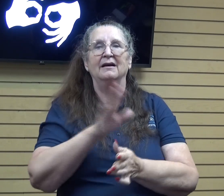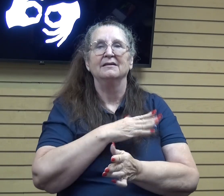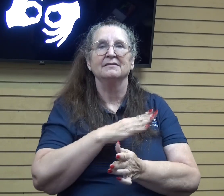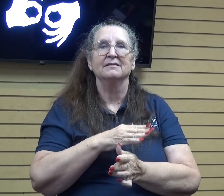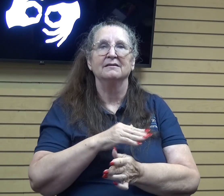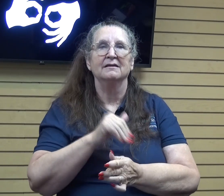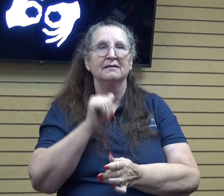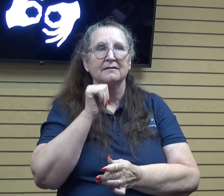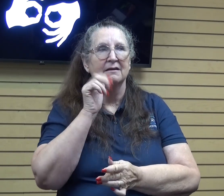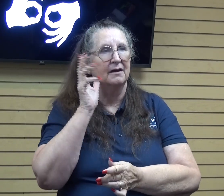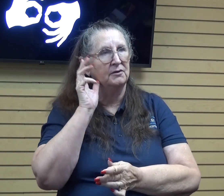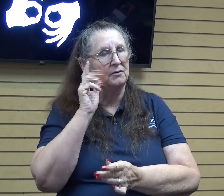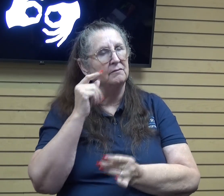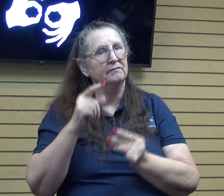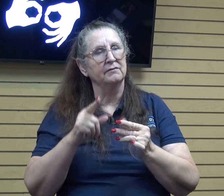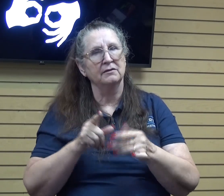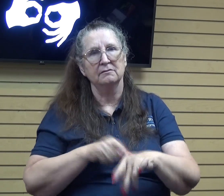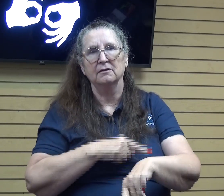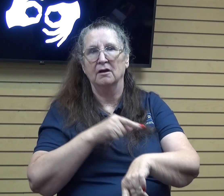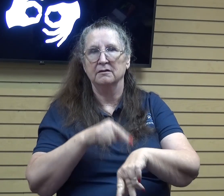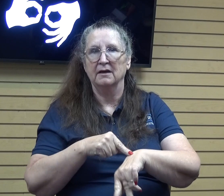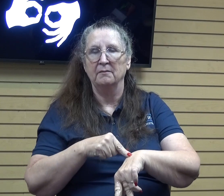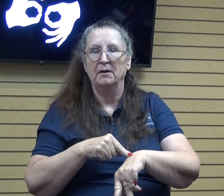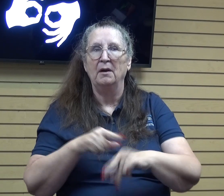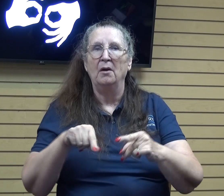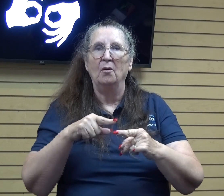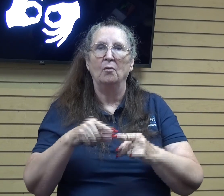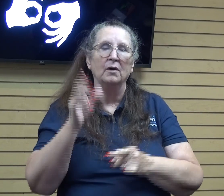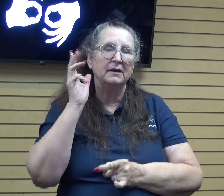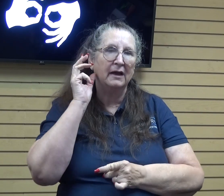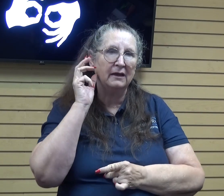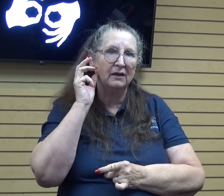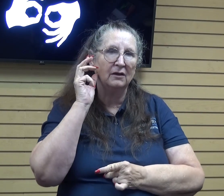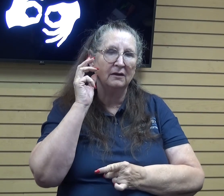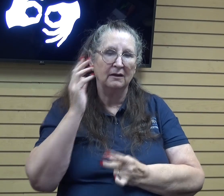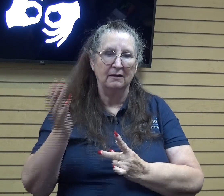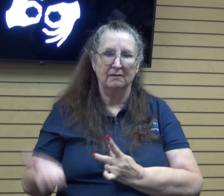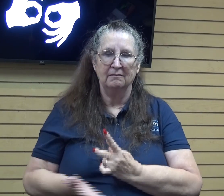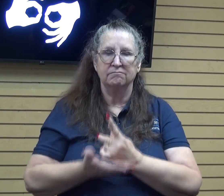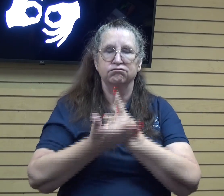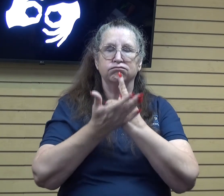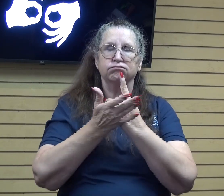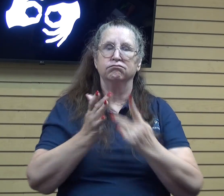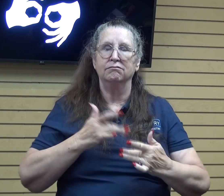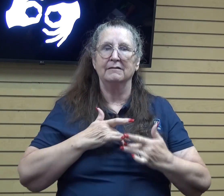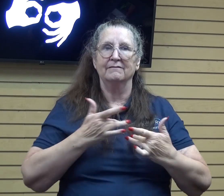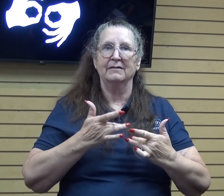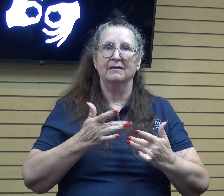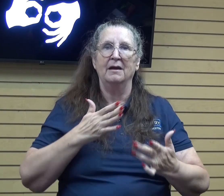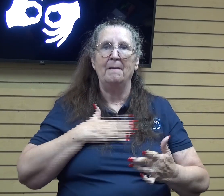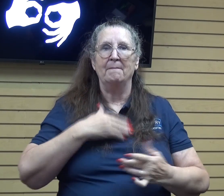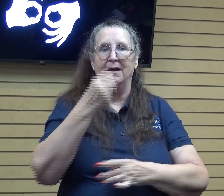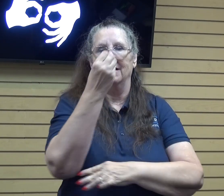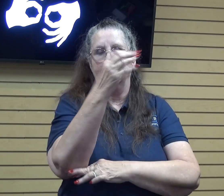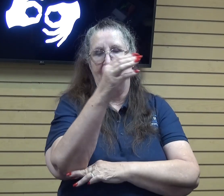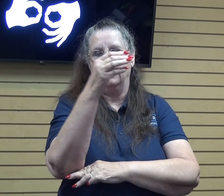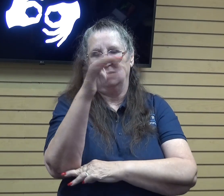heard for a while but every time that I listen to it just really lift me up and it's called My Lighthouse from Rand